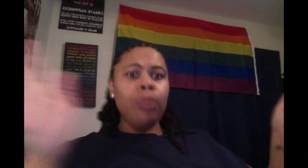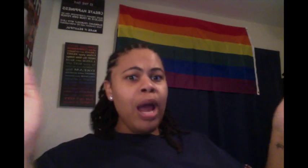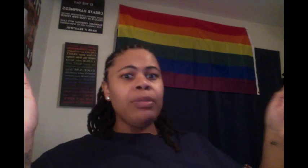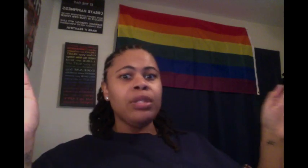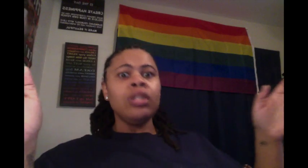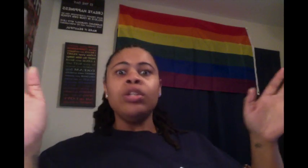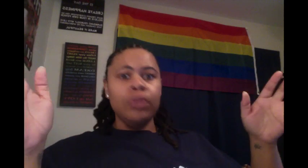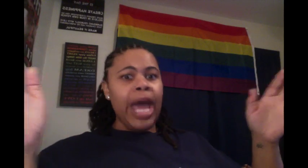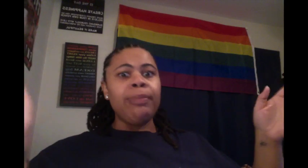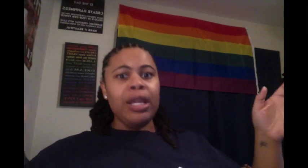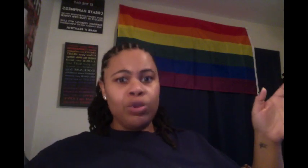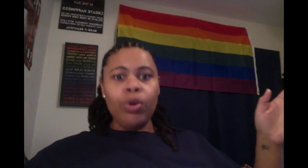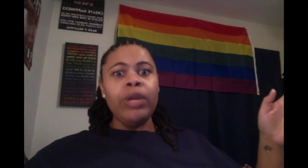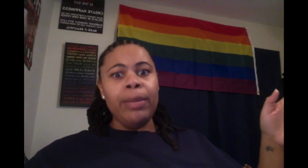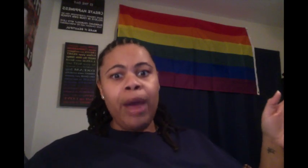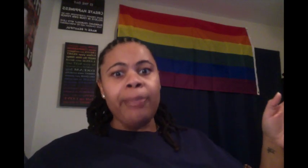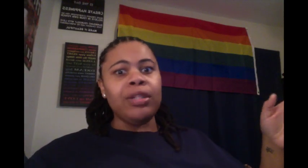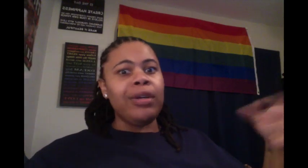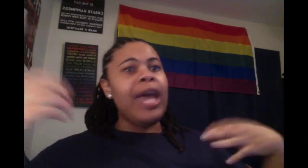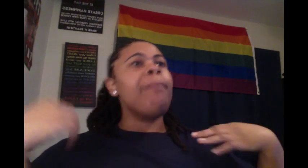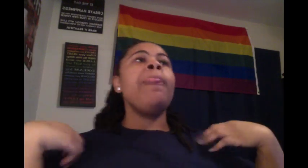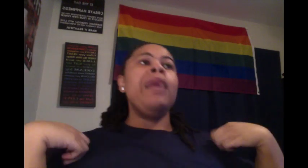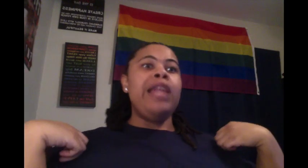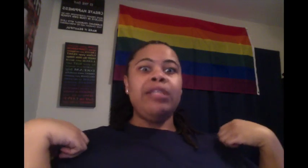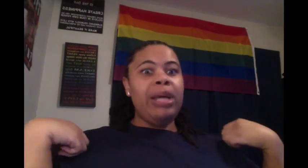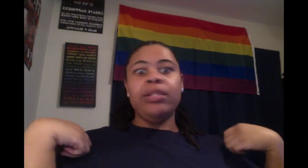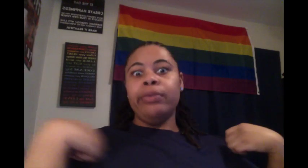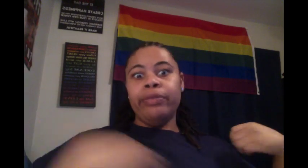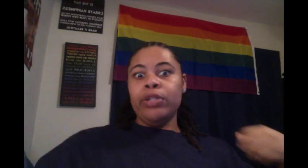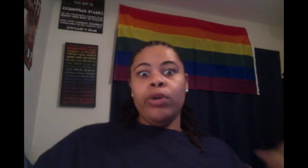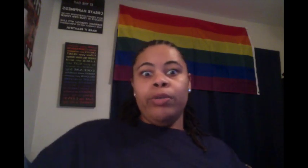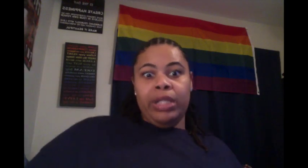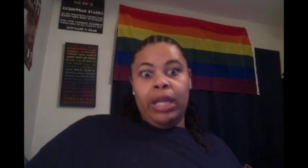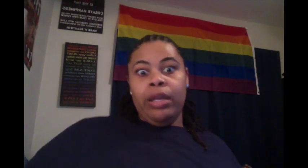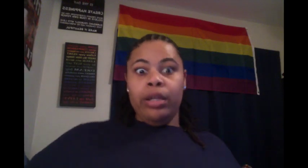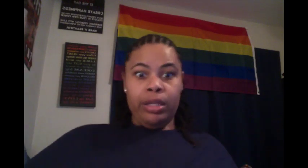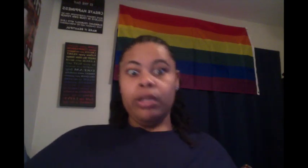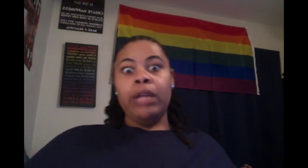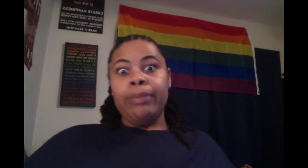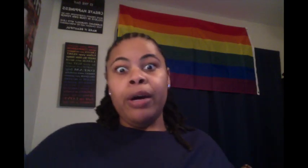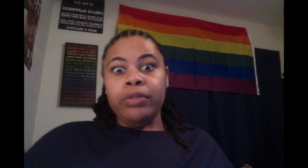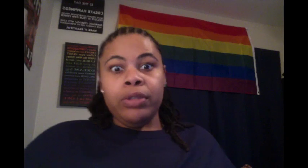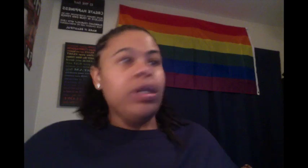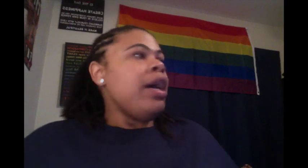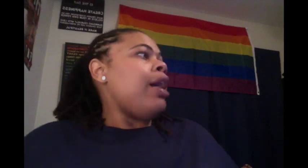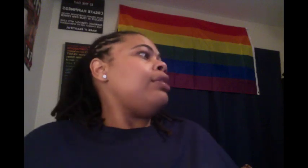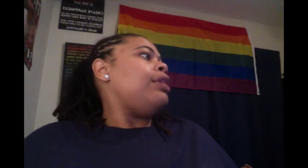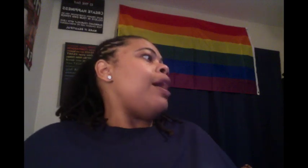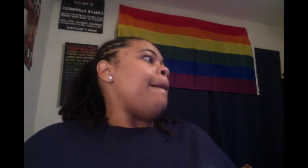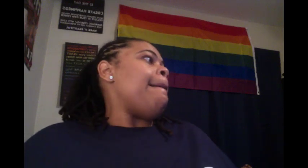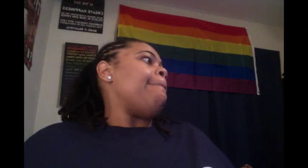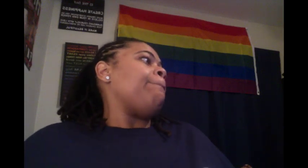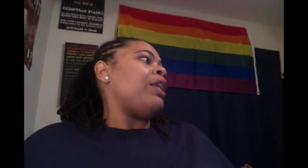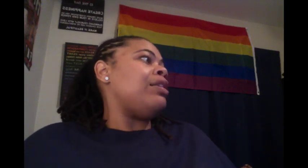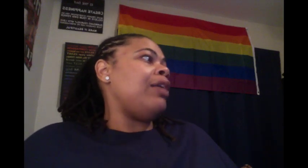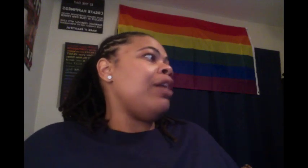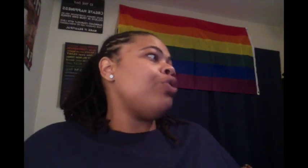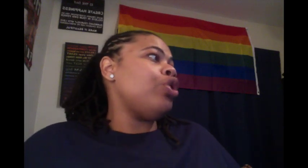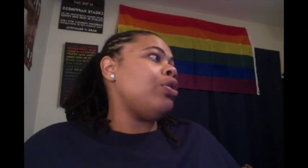promise, you got to make due on that promise. Okay. And that's basically what Victoria was saying. You know, they both do. I said, uh, so they going to show you